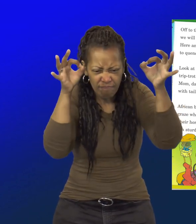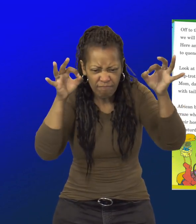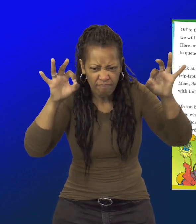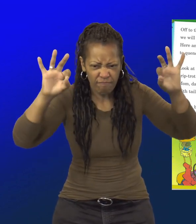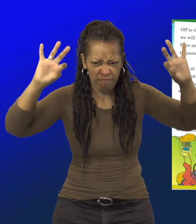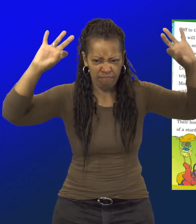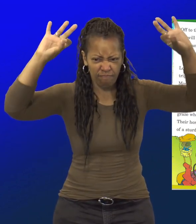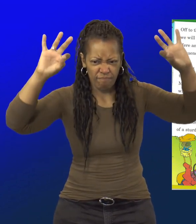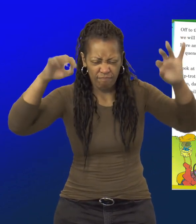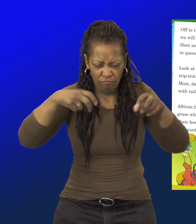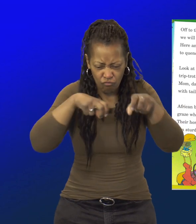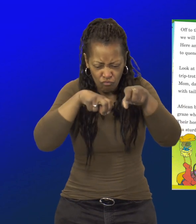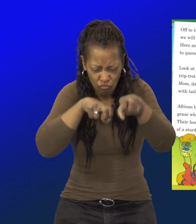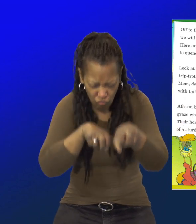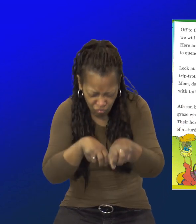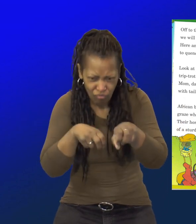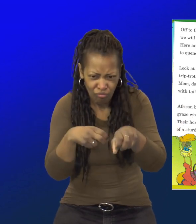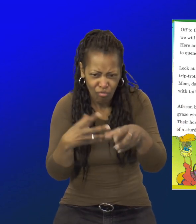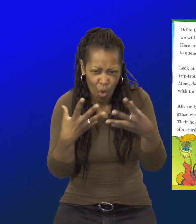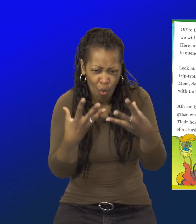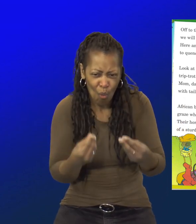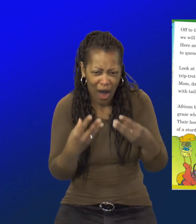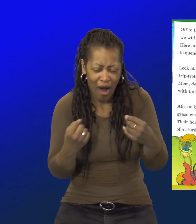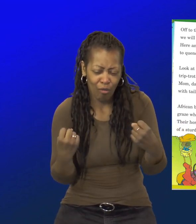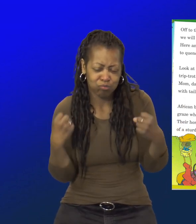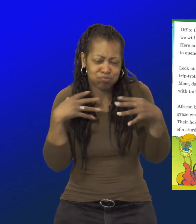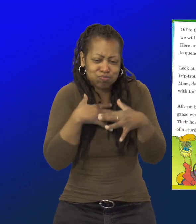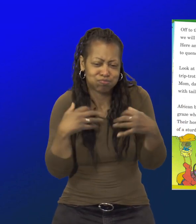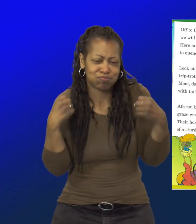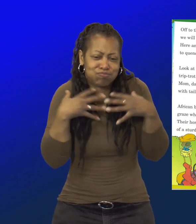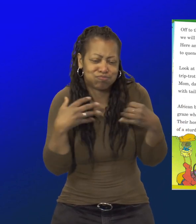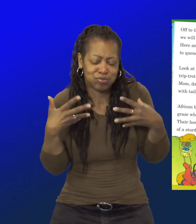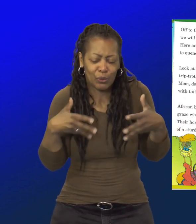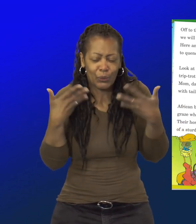wet, their horns look like of a sturdy helmet.